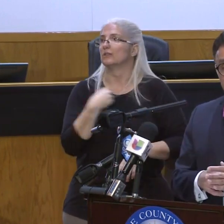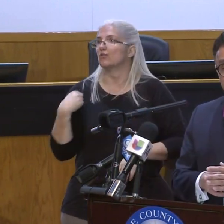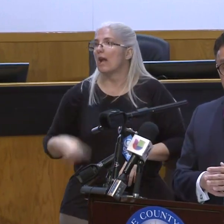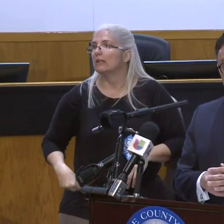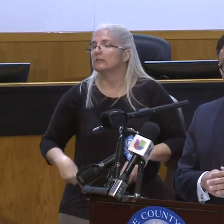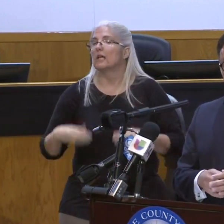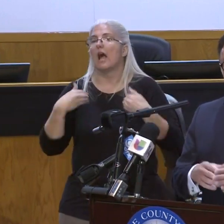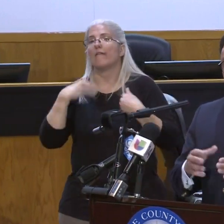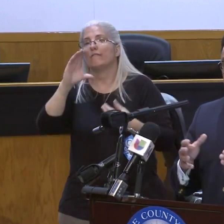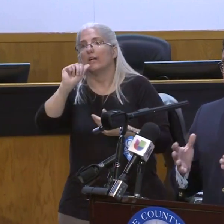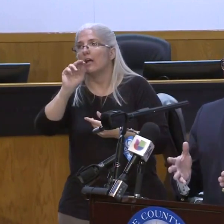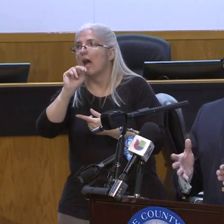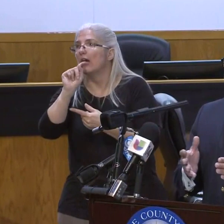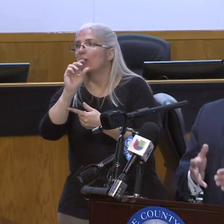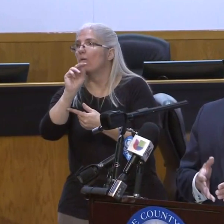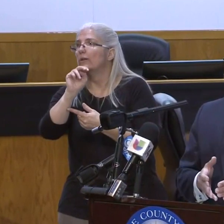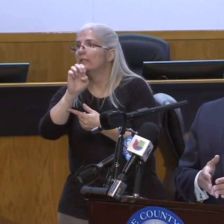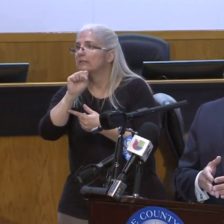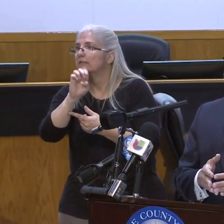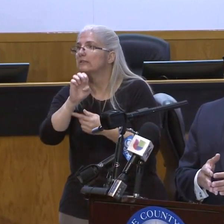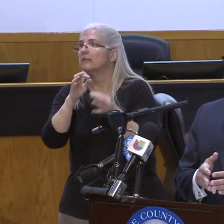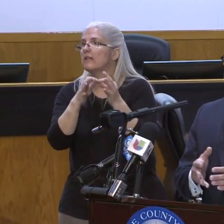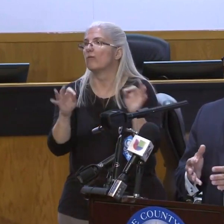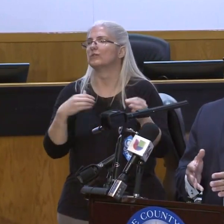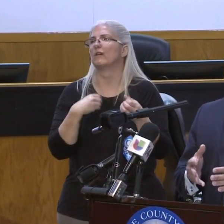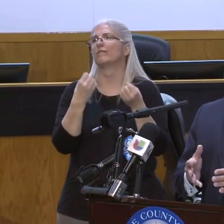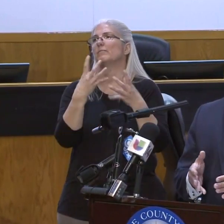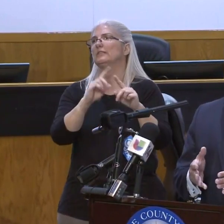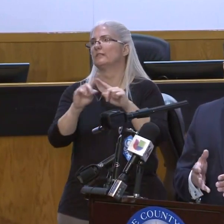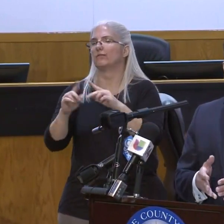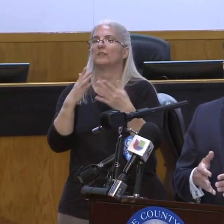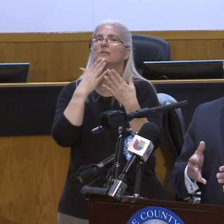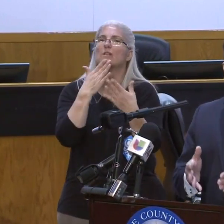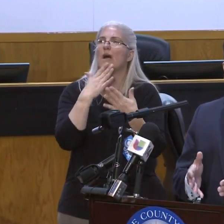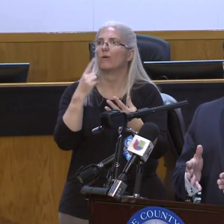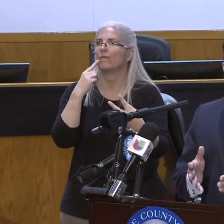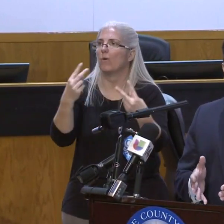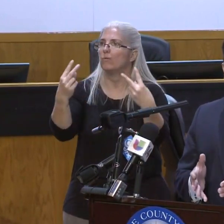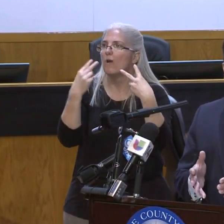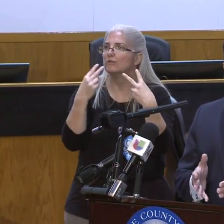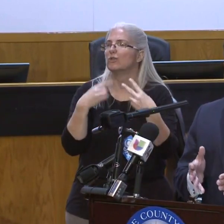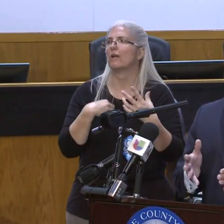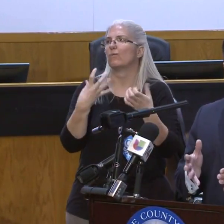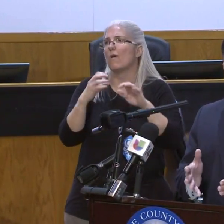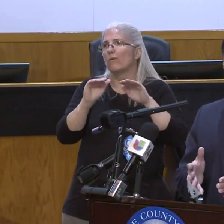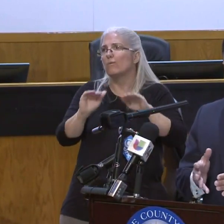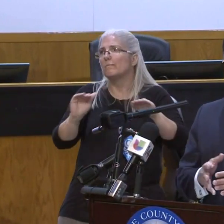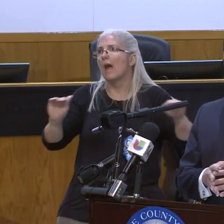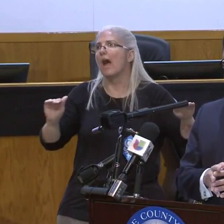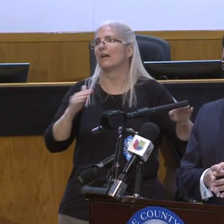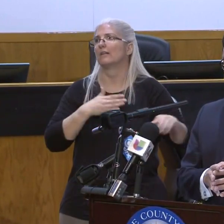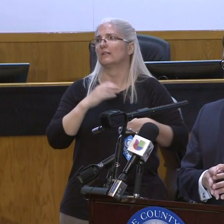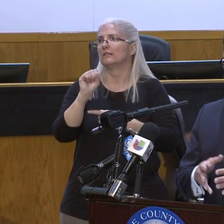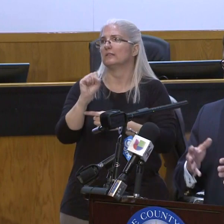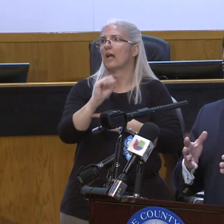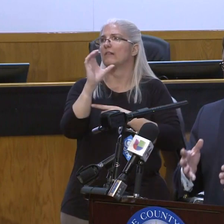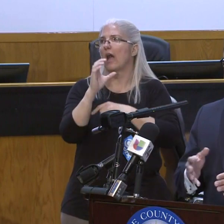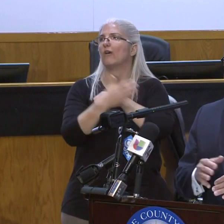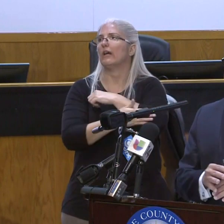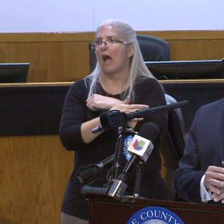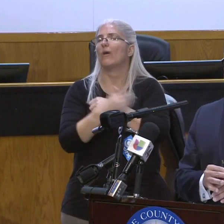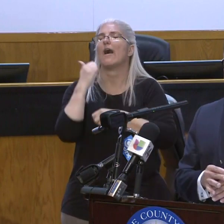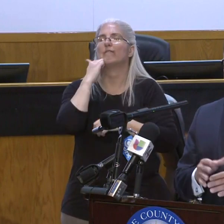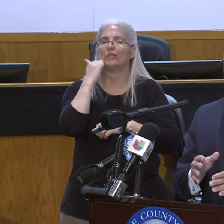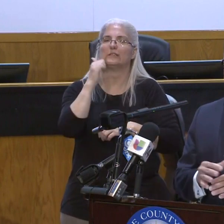you for tuning in and just as a reminder that the county is doing daily briefings at 10 AM and we will